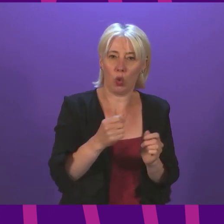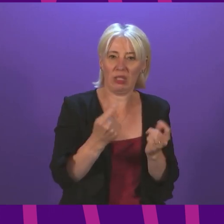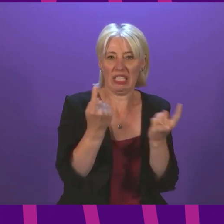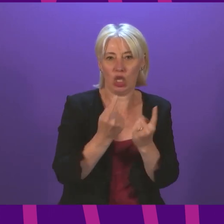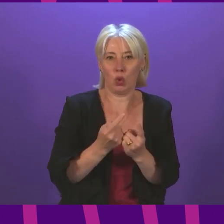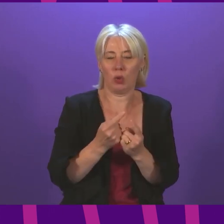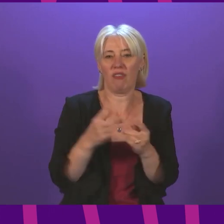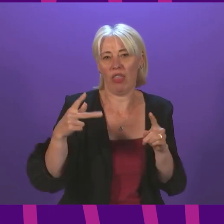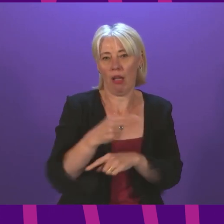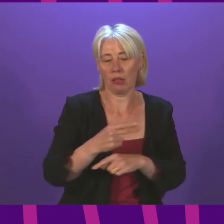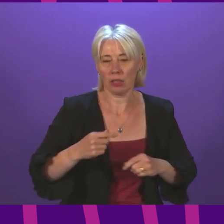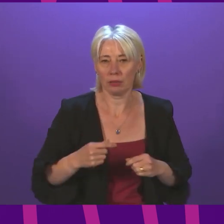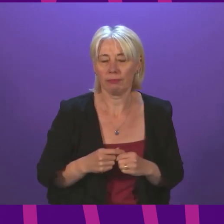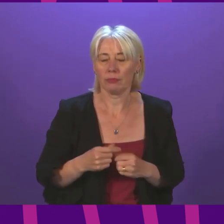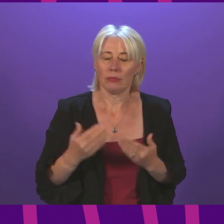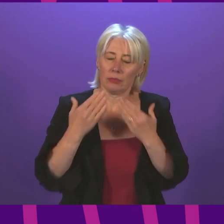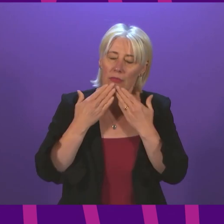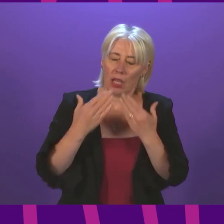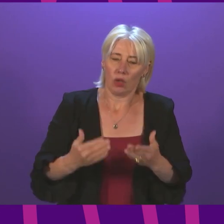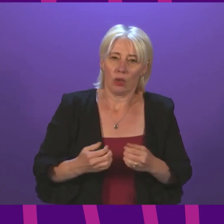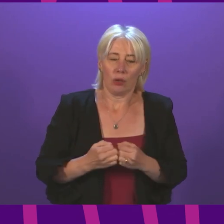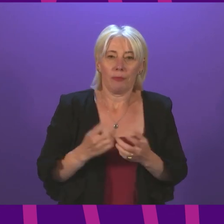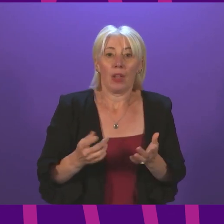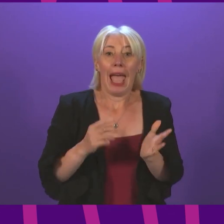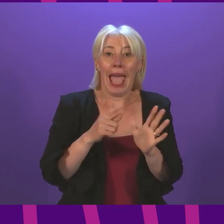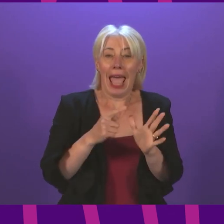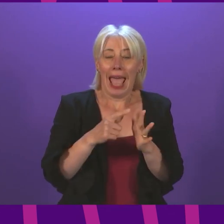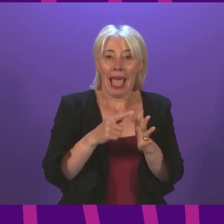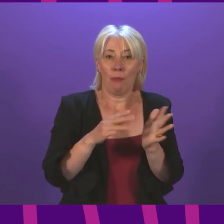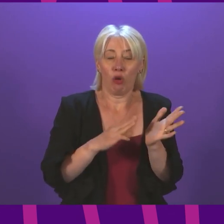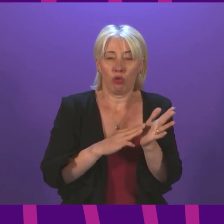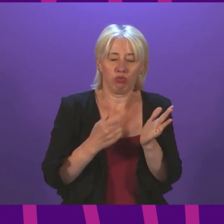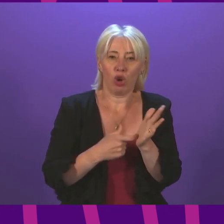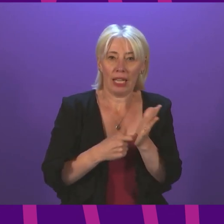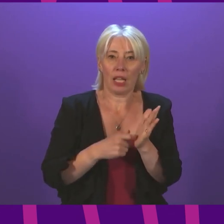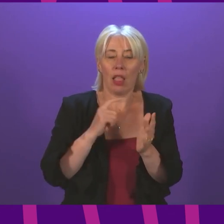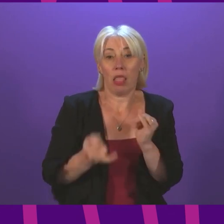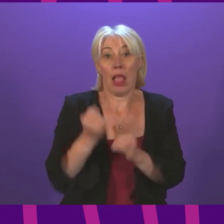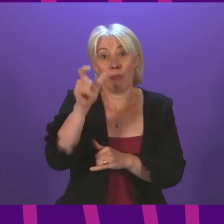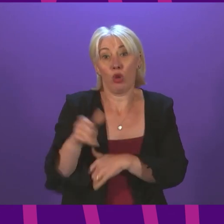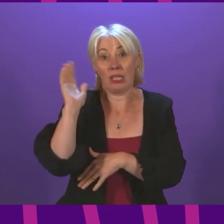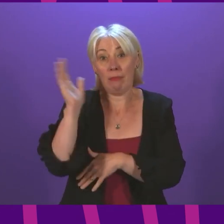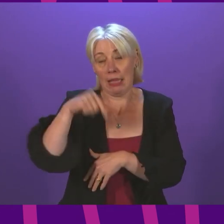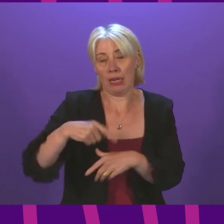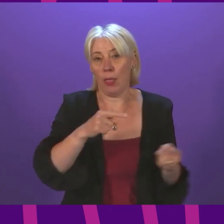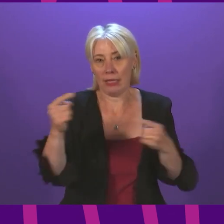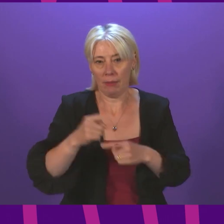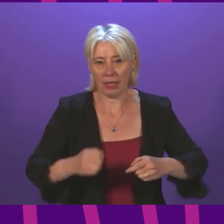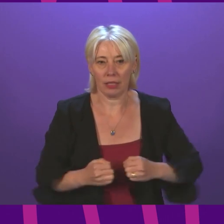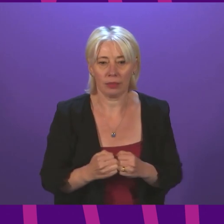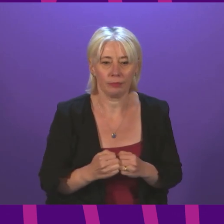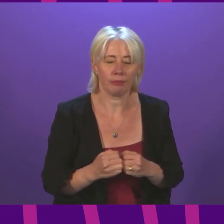you, Ms Mockin. I now call on Emma Roddick, who is the final speaker in the open debate. Type four minutes, please, Ms Roddick. Thank you, Presiding Officer.